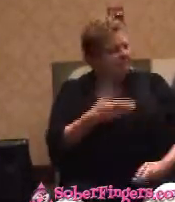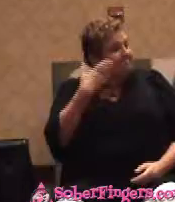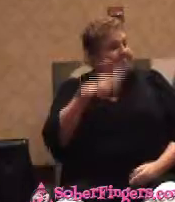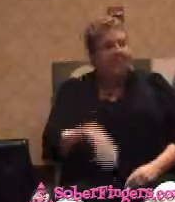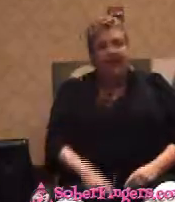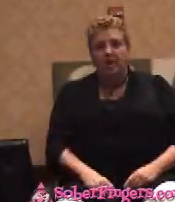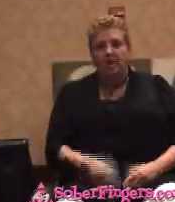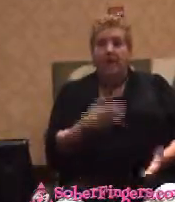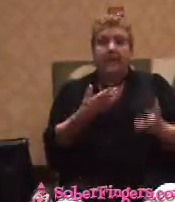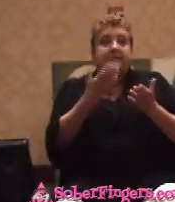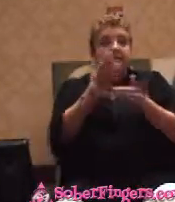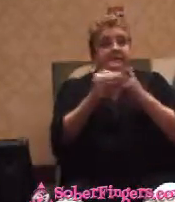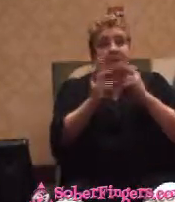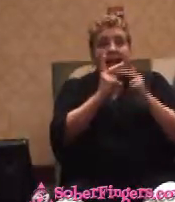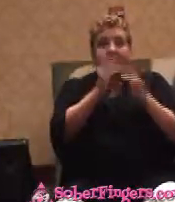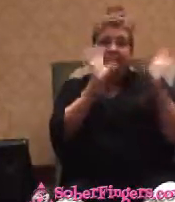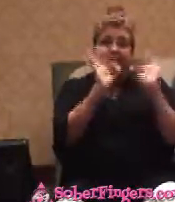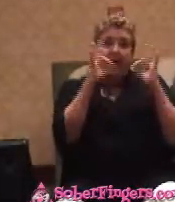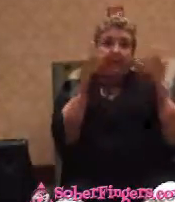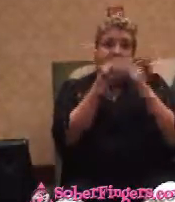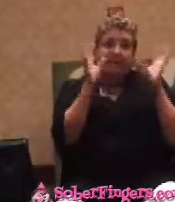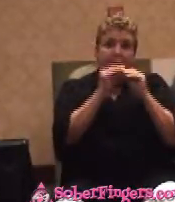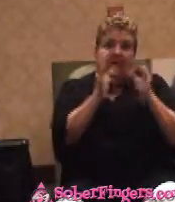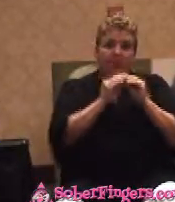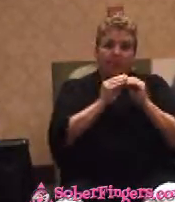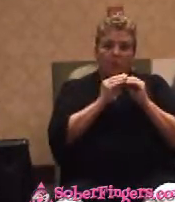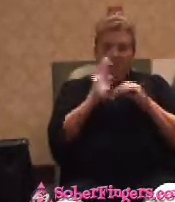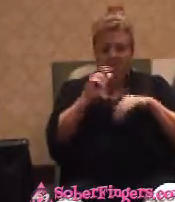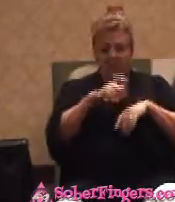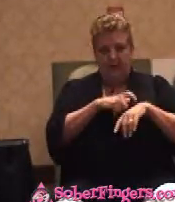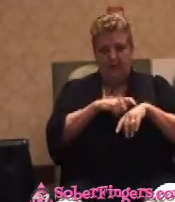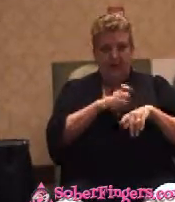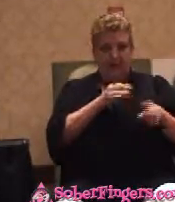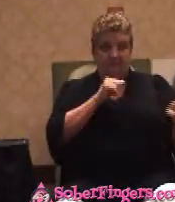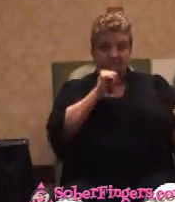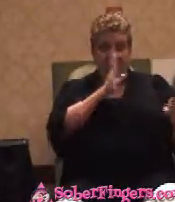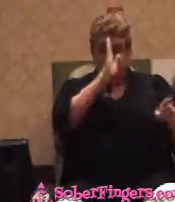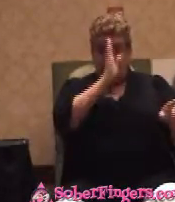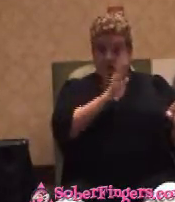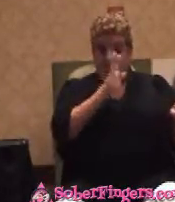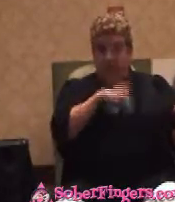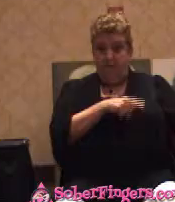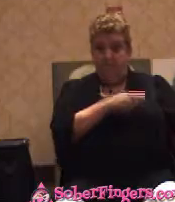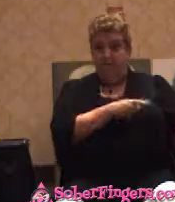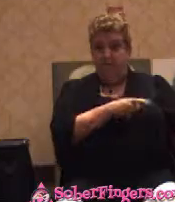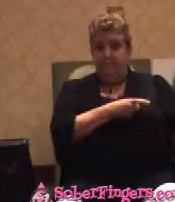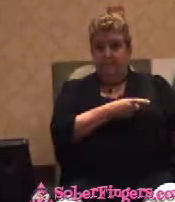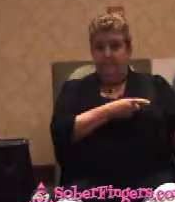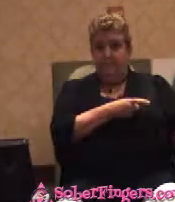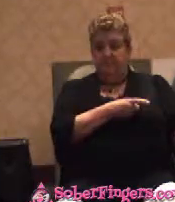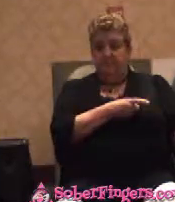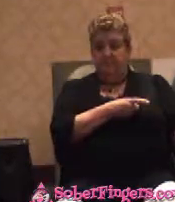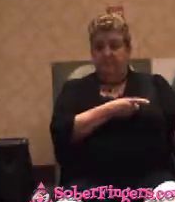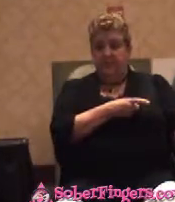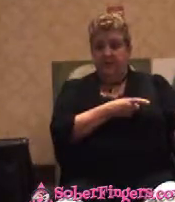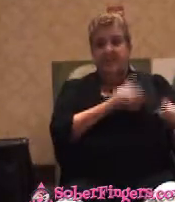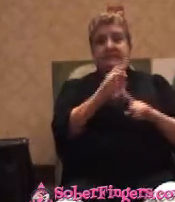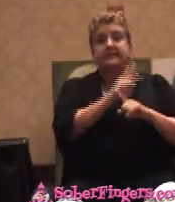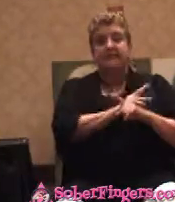At that point in time, I had told my wife that she didn't straighten up. About six months, we just get a divorce.